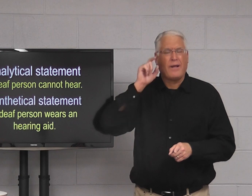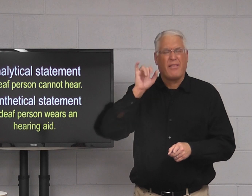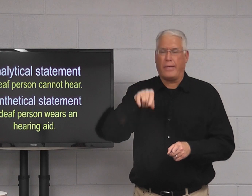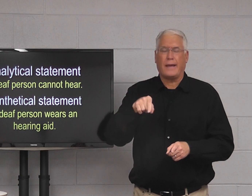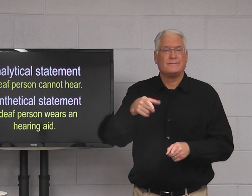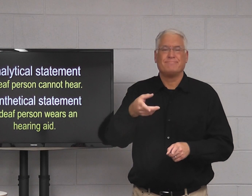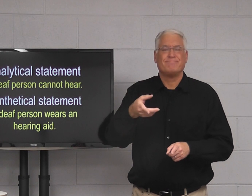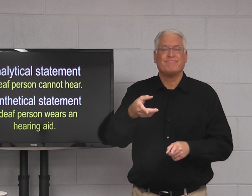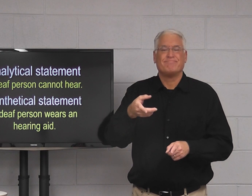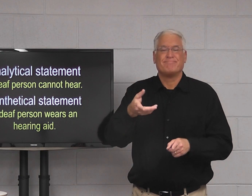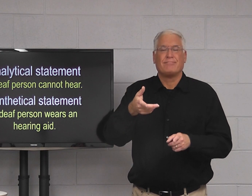hearing aid.